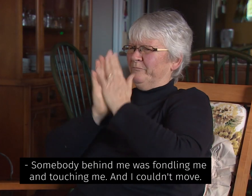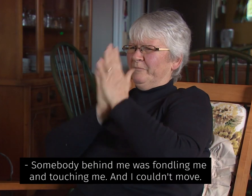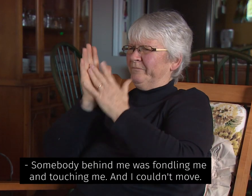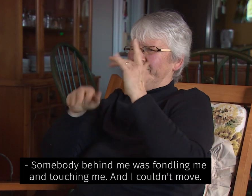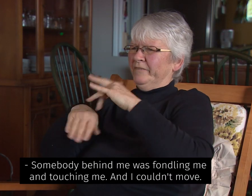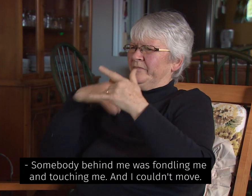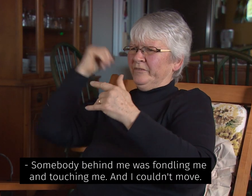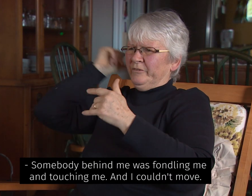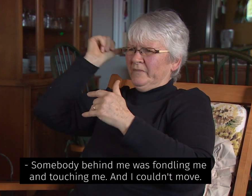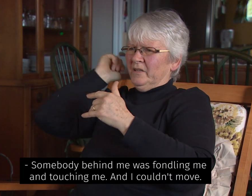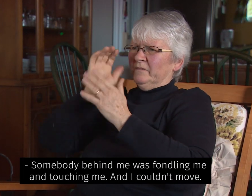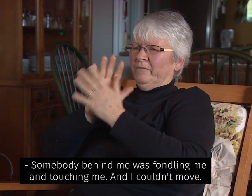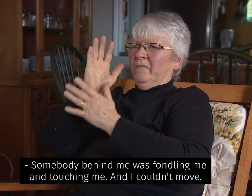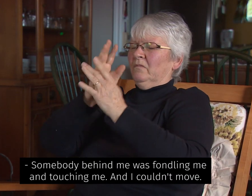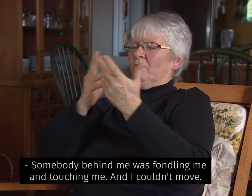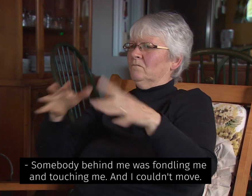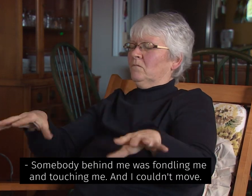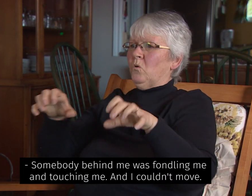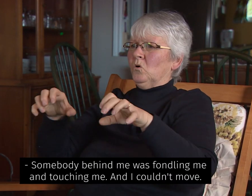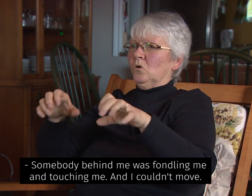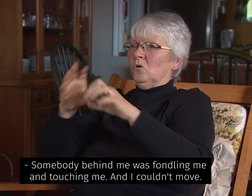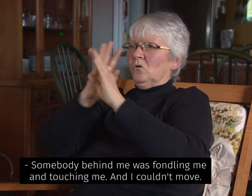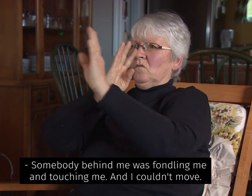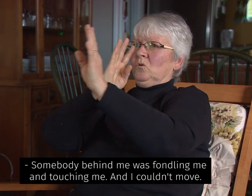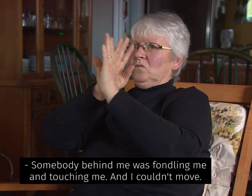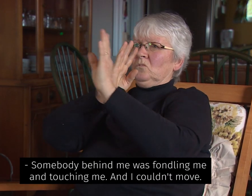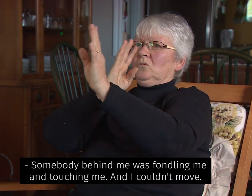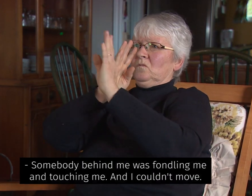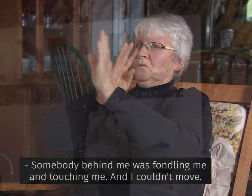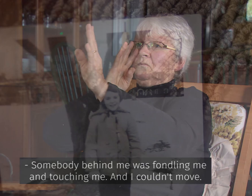Somebody behind me was following me and touching me and I couldn't move.